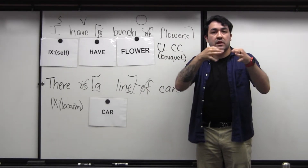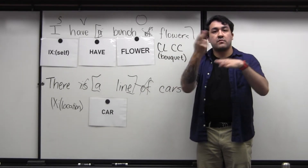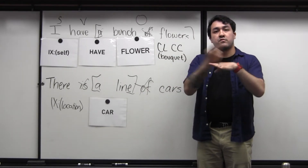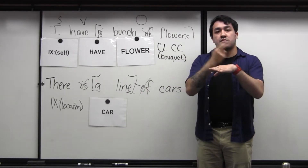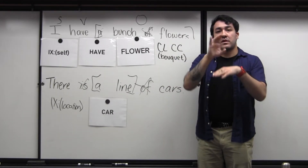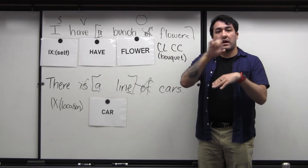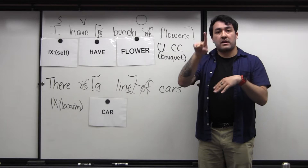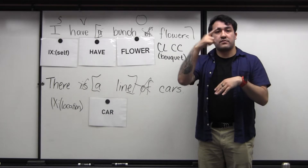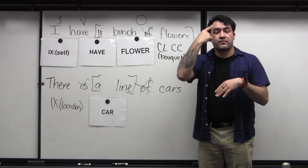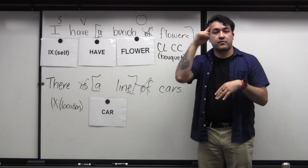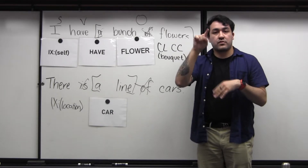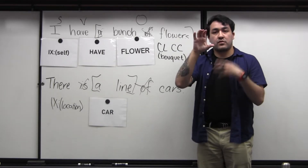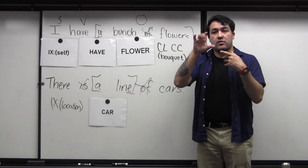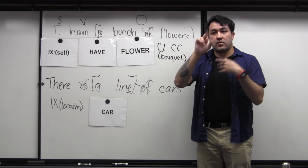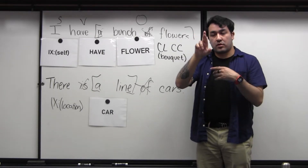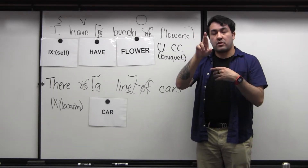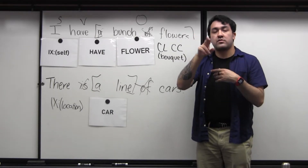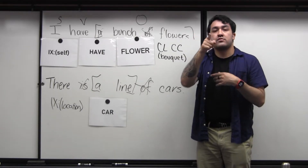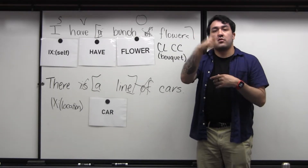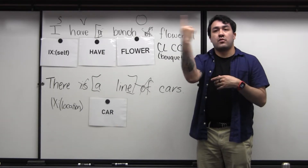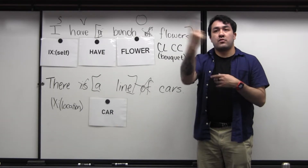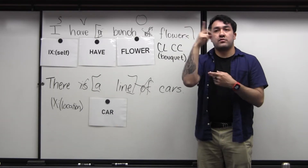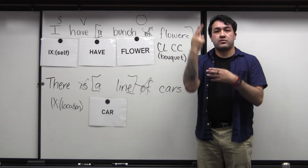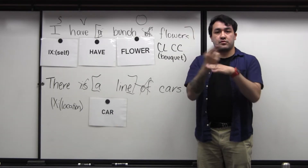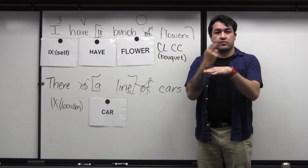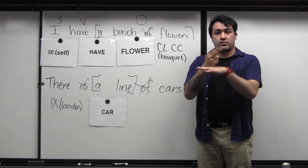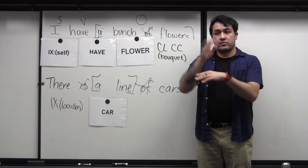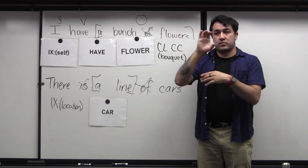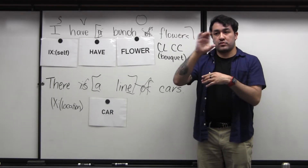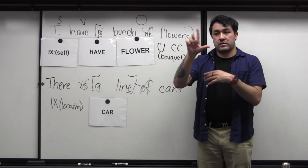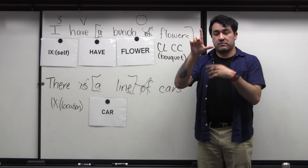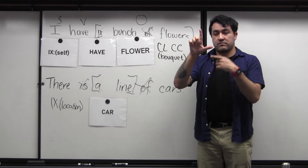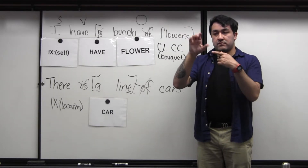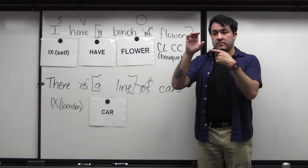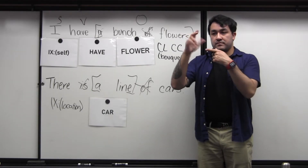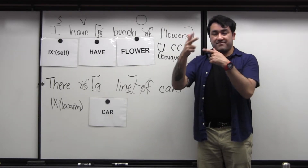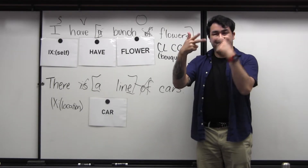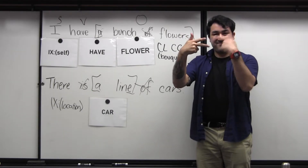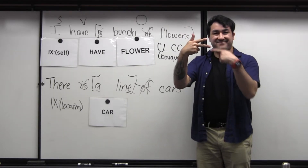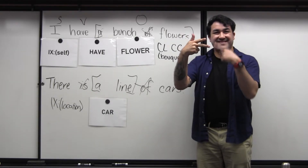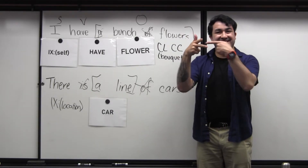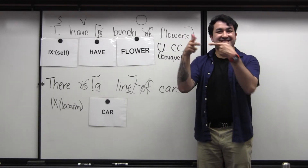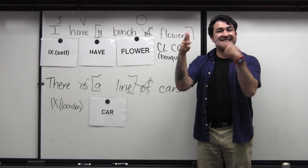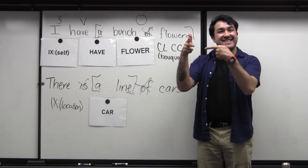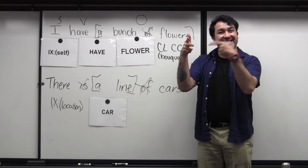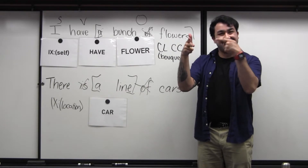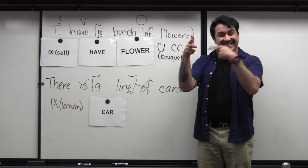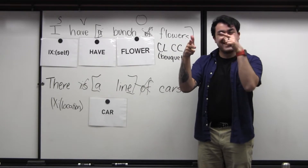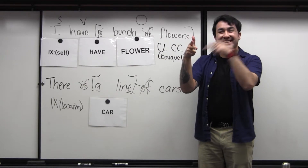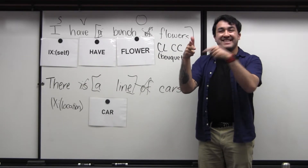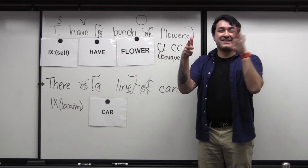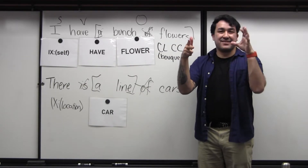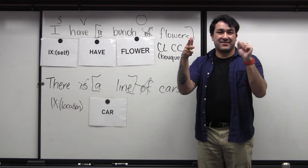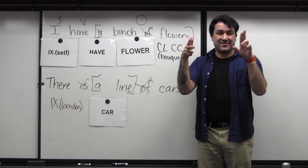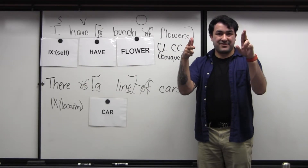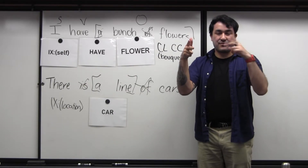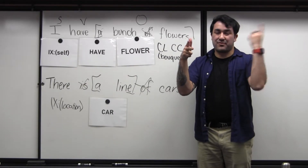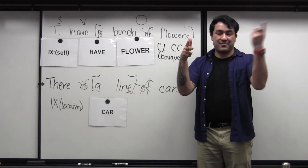classifier and we kind of angle it a different way. So no matter what, whenever you're going to talk about a car, a car is moving. Sorry, error with my hand.